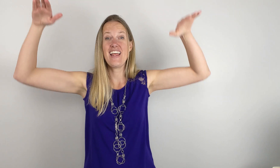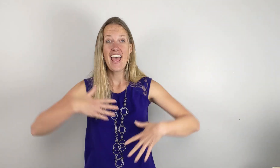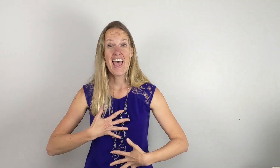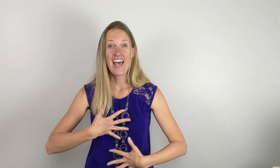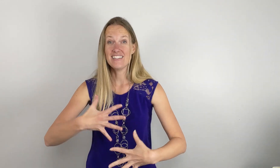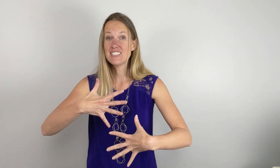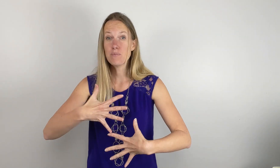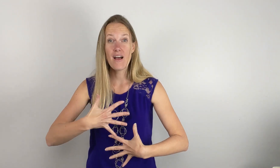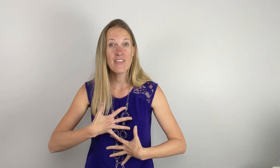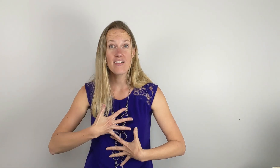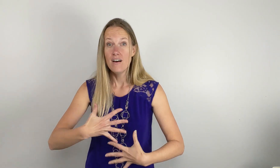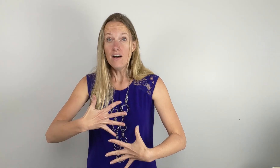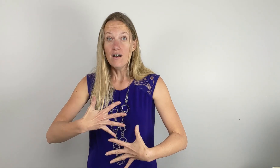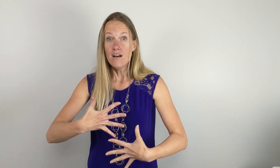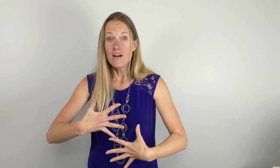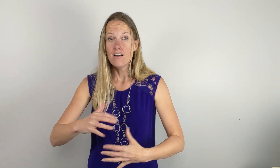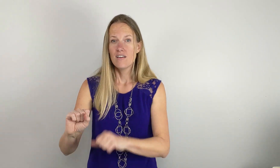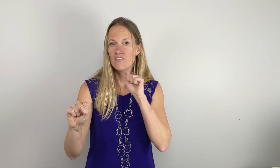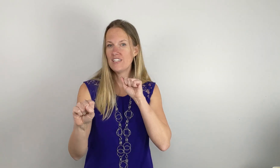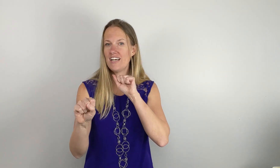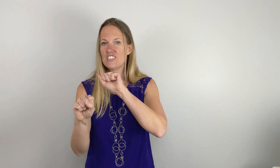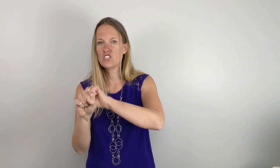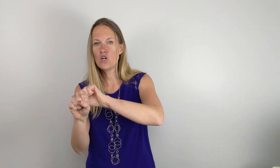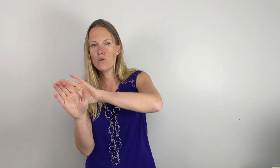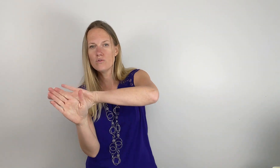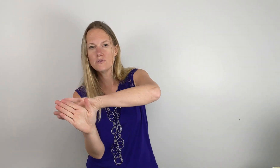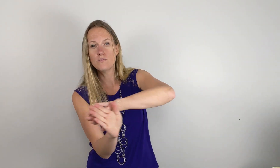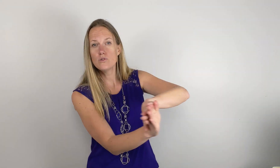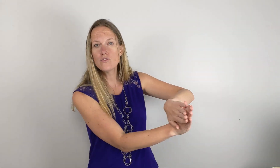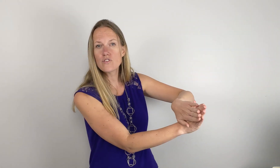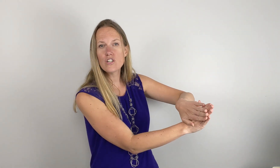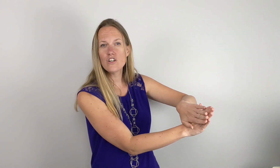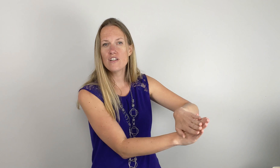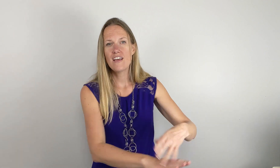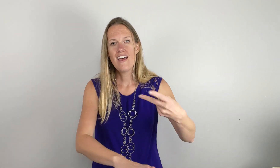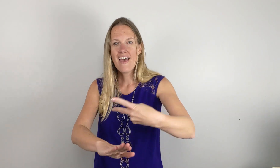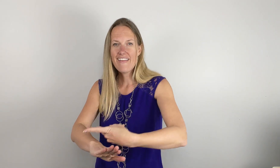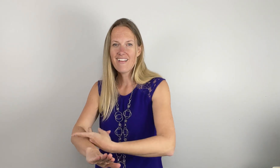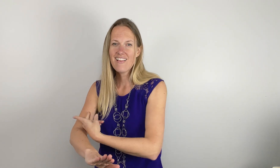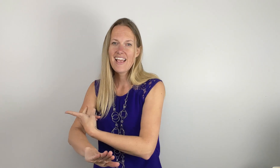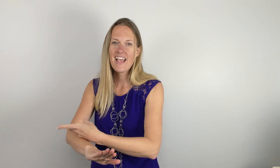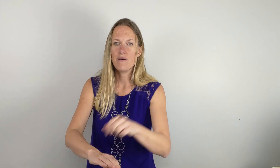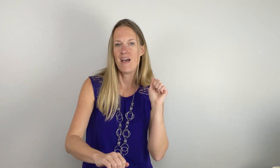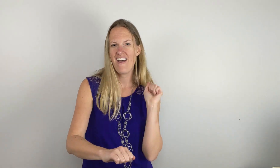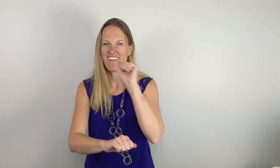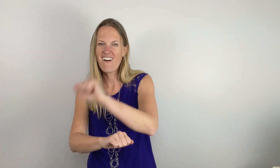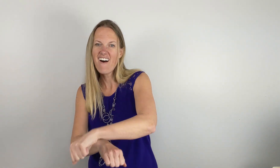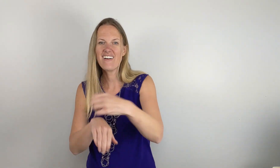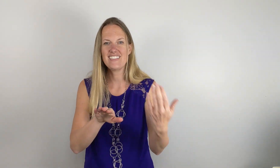held its breath, all of The stone was moved for good and the lamb had conquered